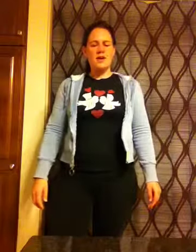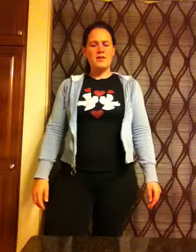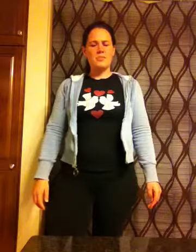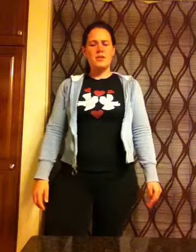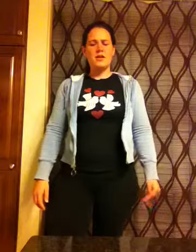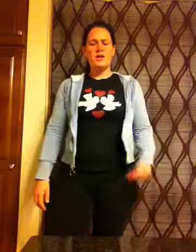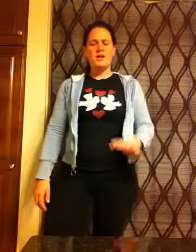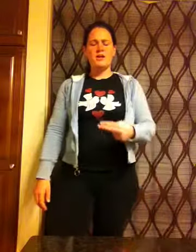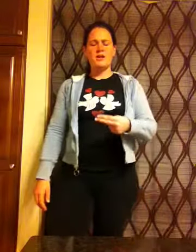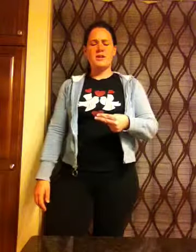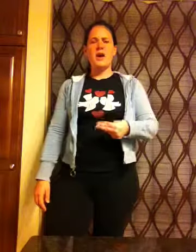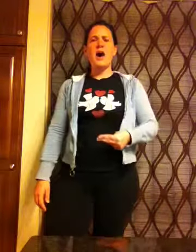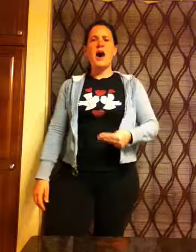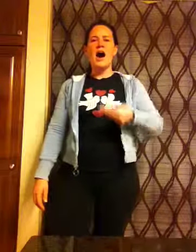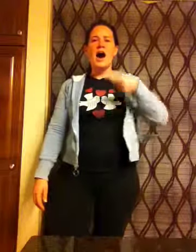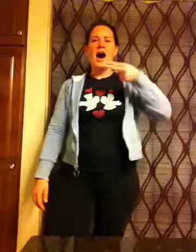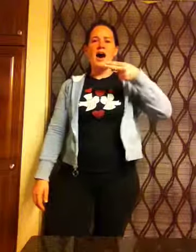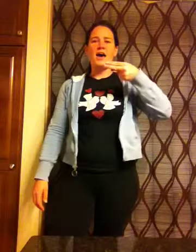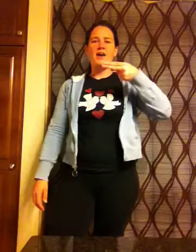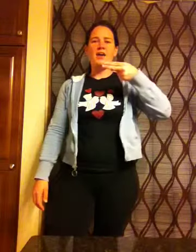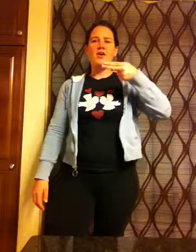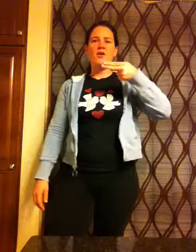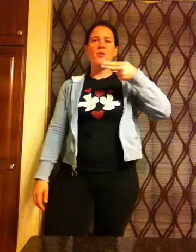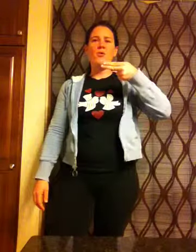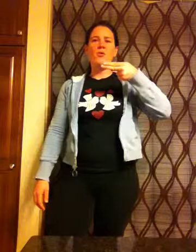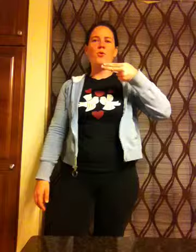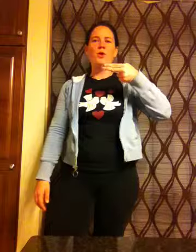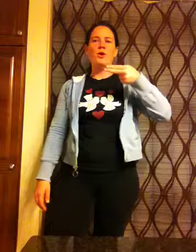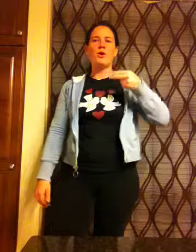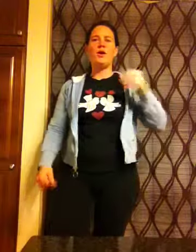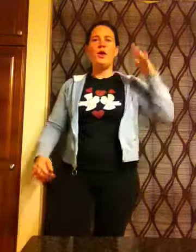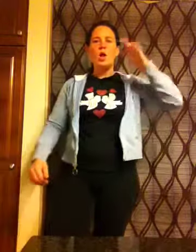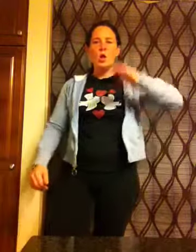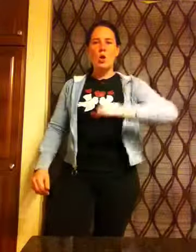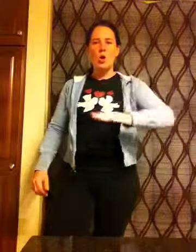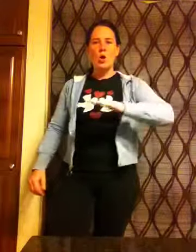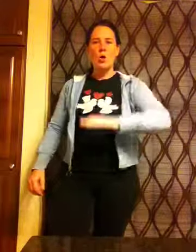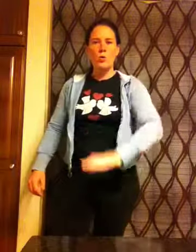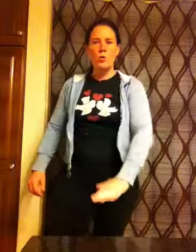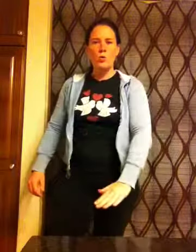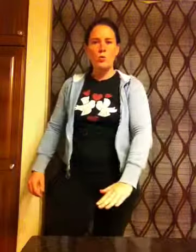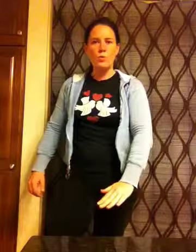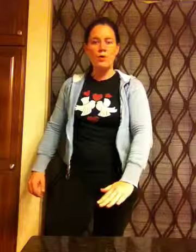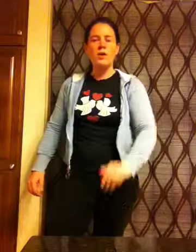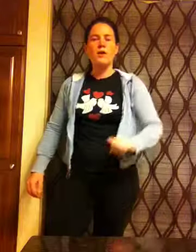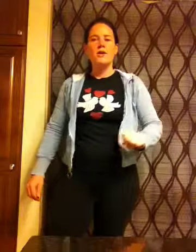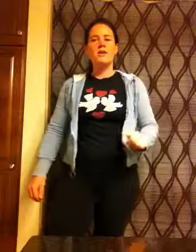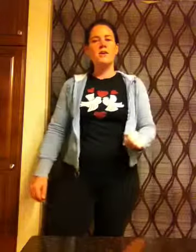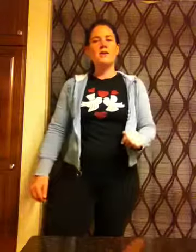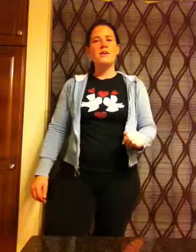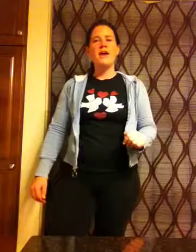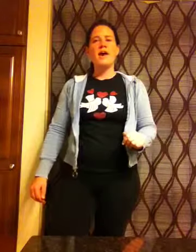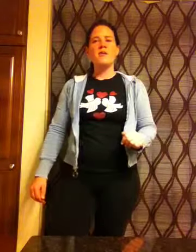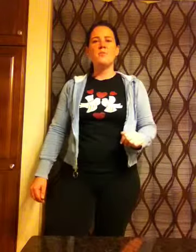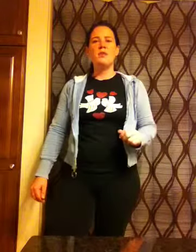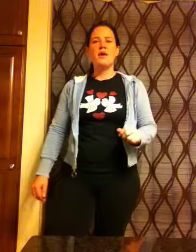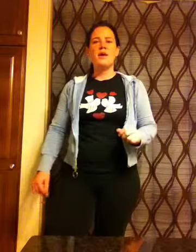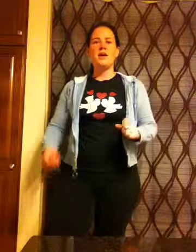play high or low. He can play